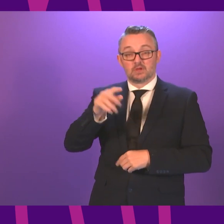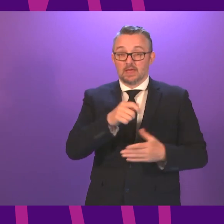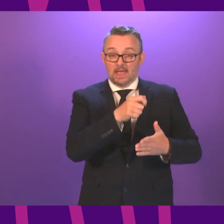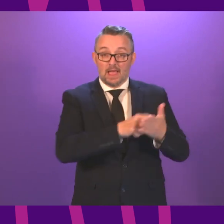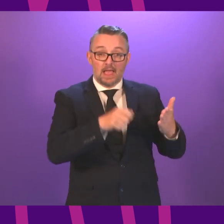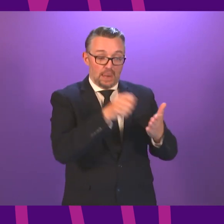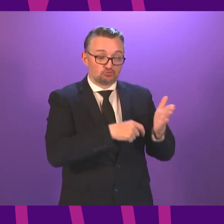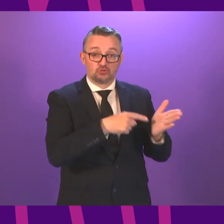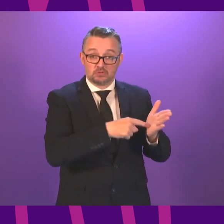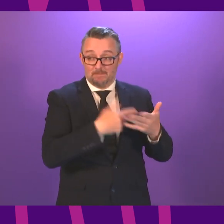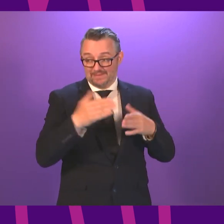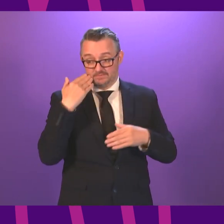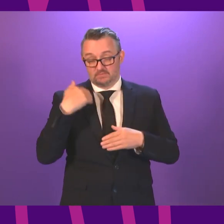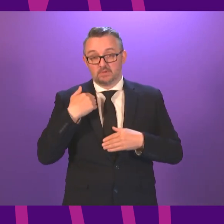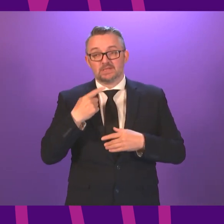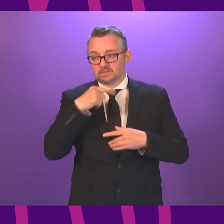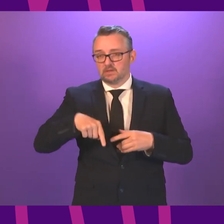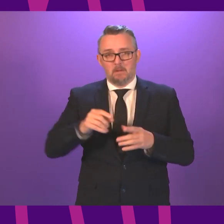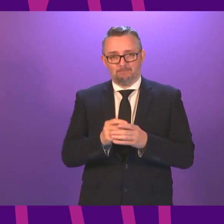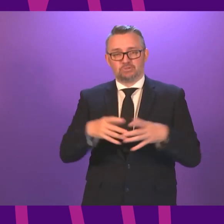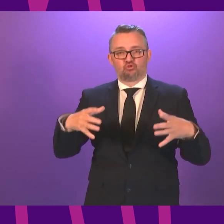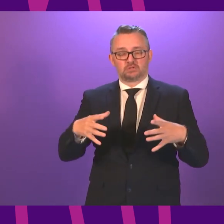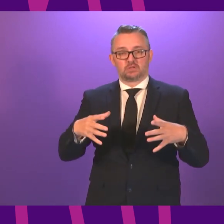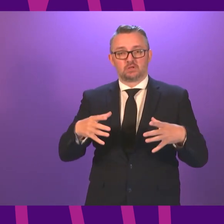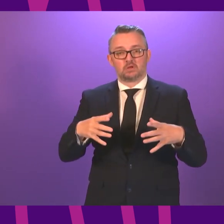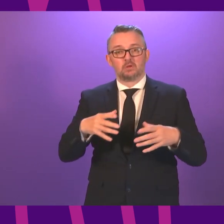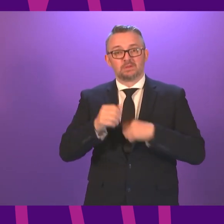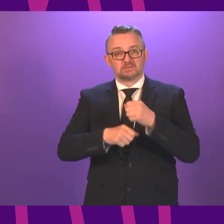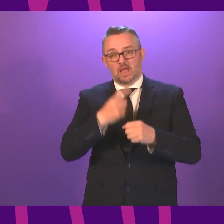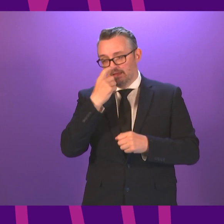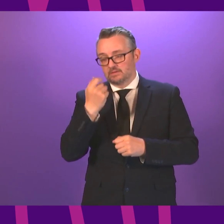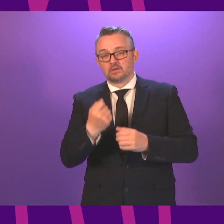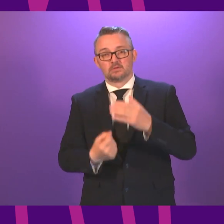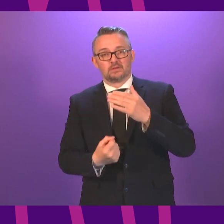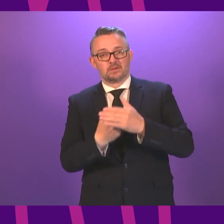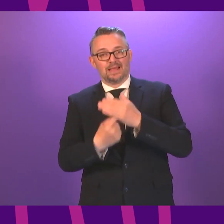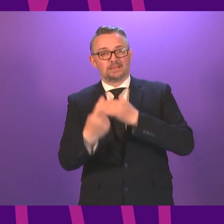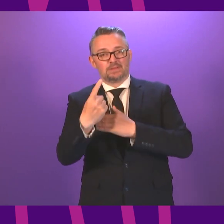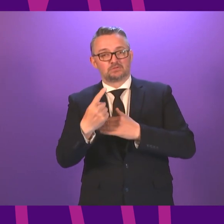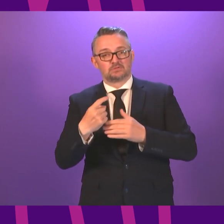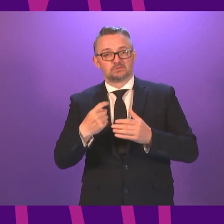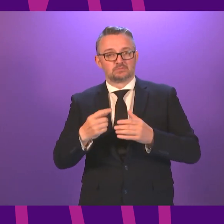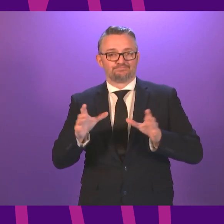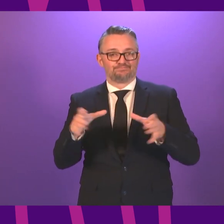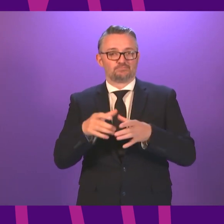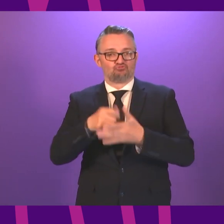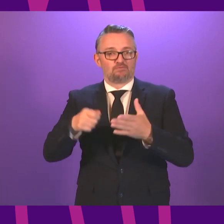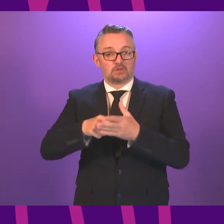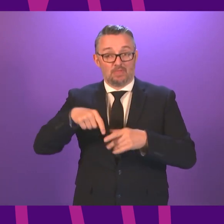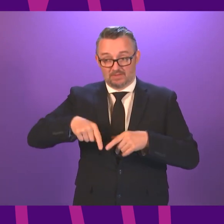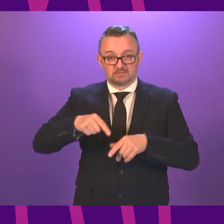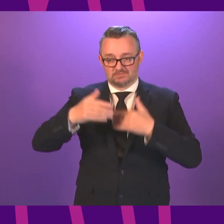delivered a substantial majority in this Parliament for an independence referendum within the current term. There is no justification